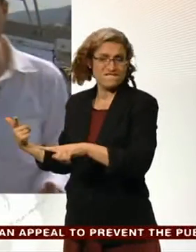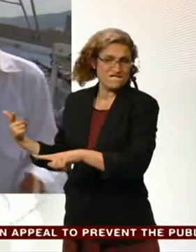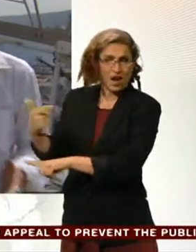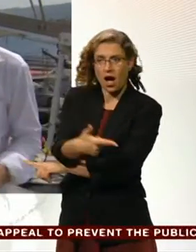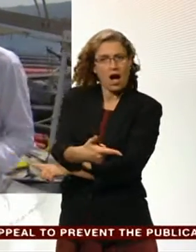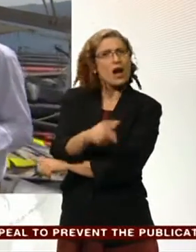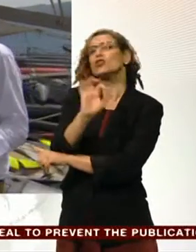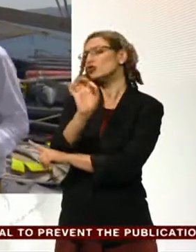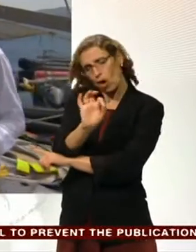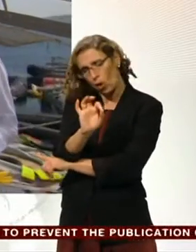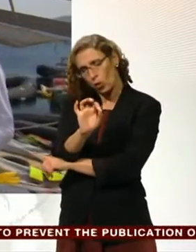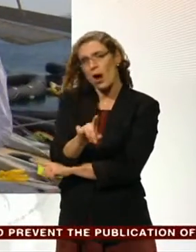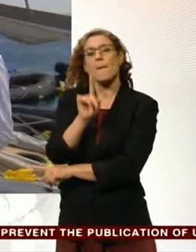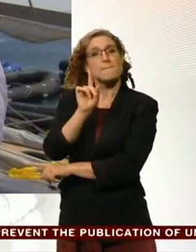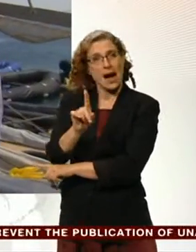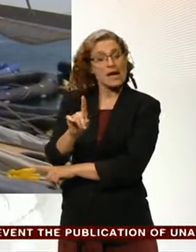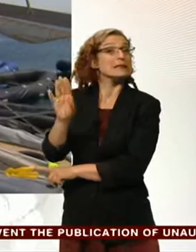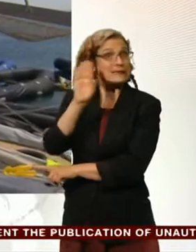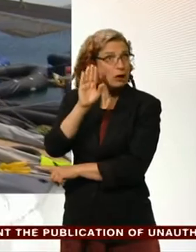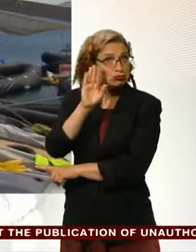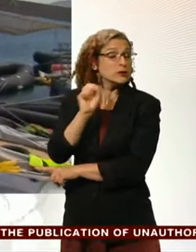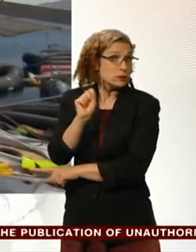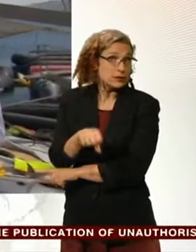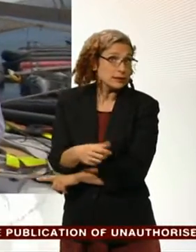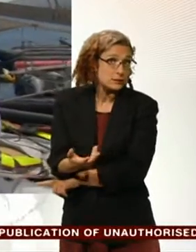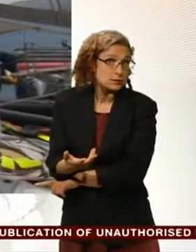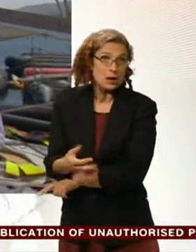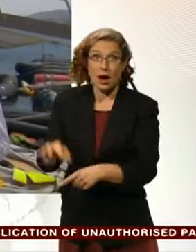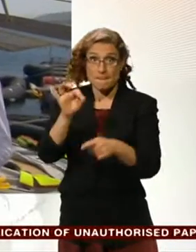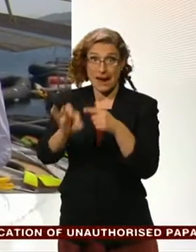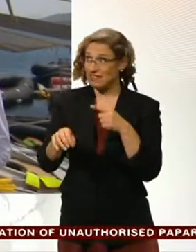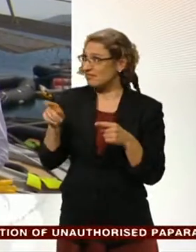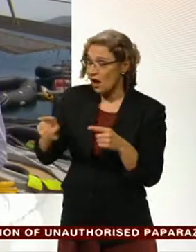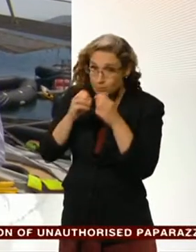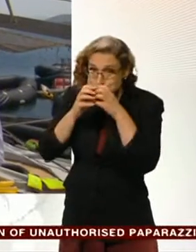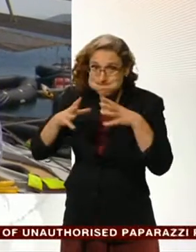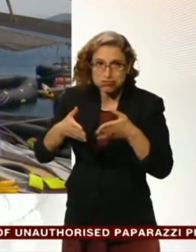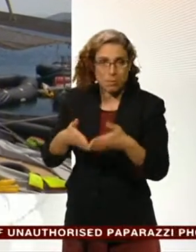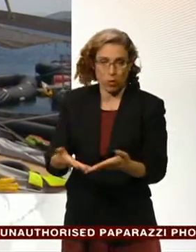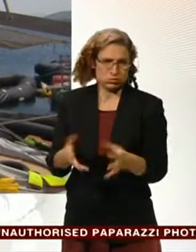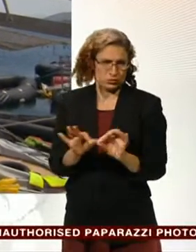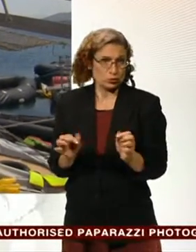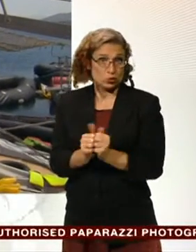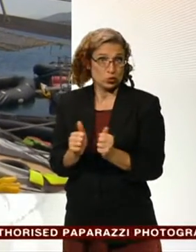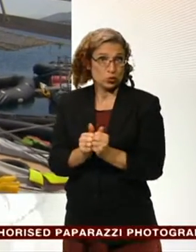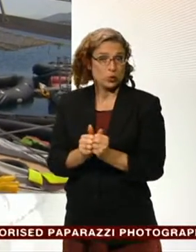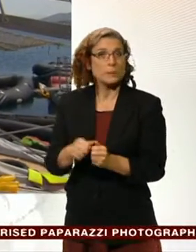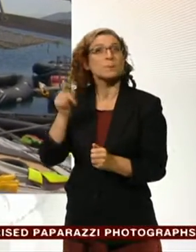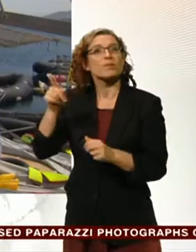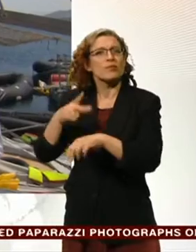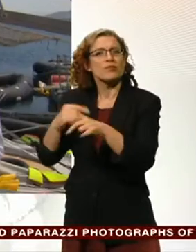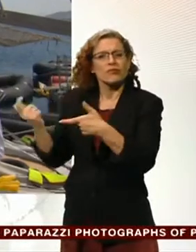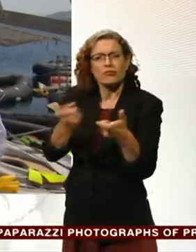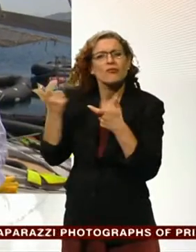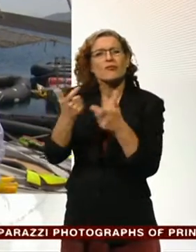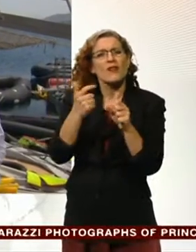it is dangerous, and there are risks attached, particularly when you're in a boat that's not particularly suitable. And Coast Guard ships continue